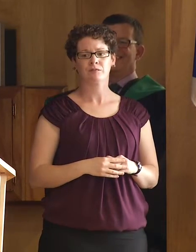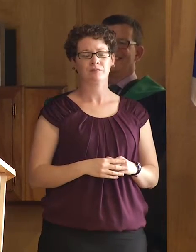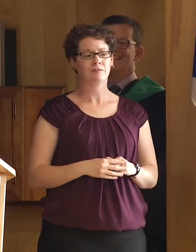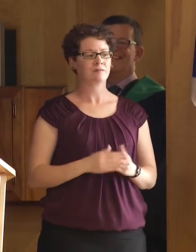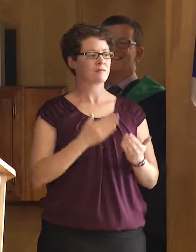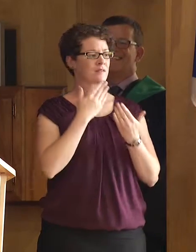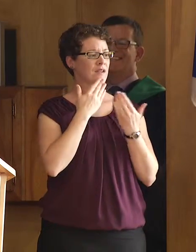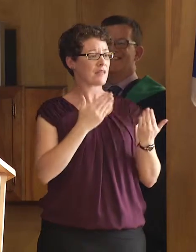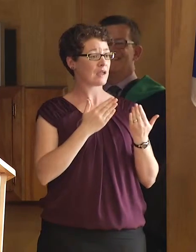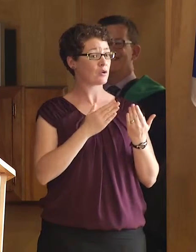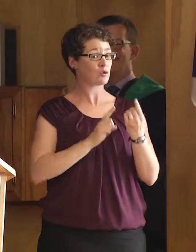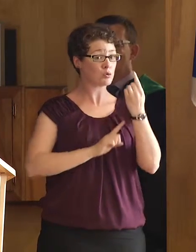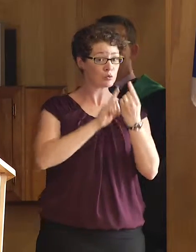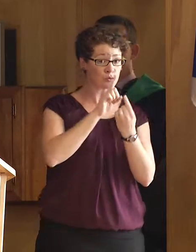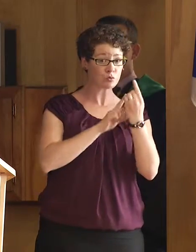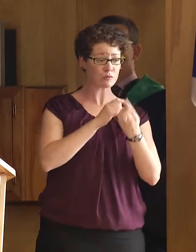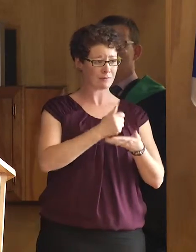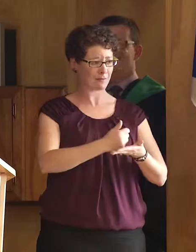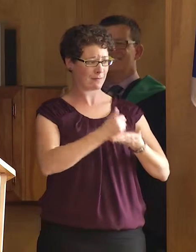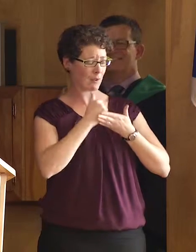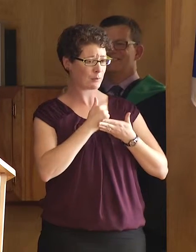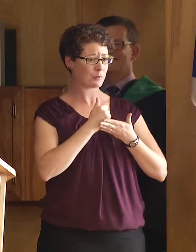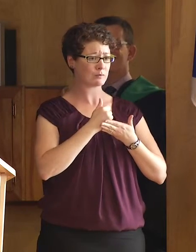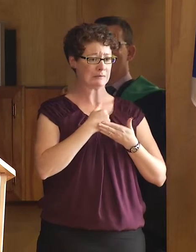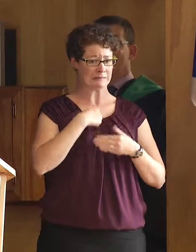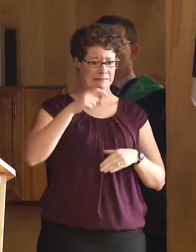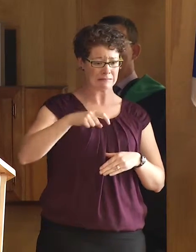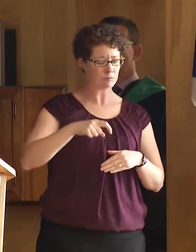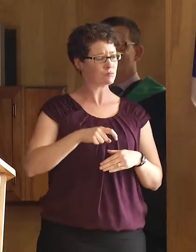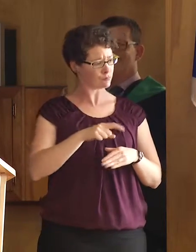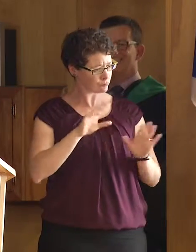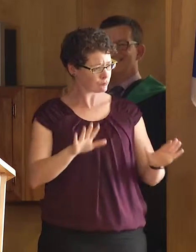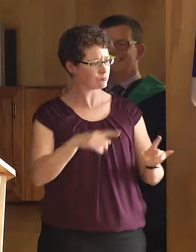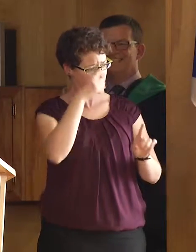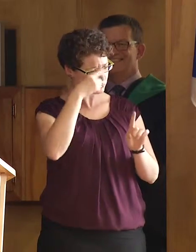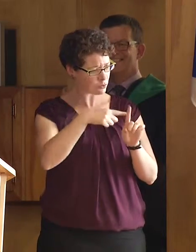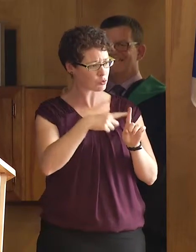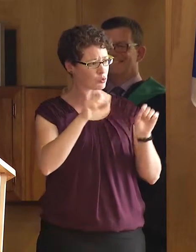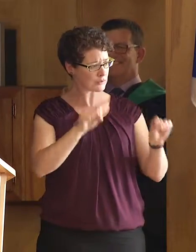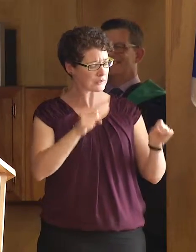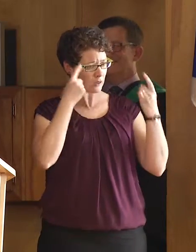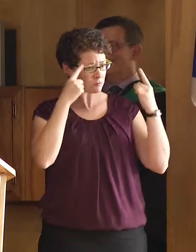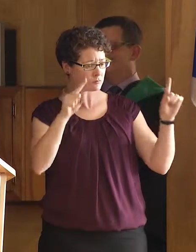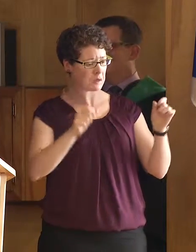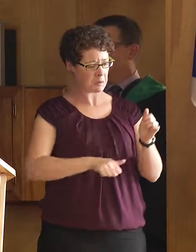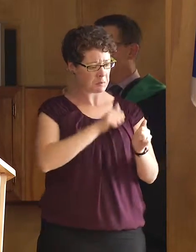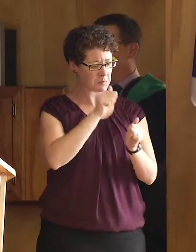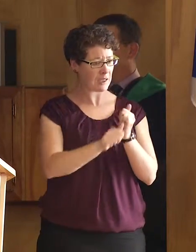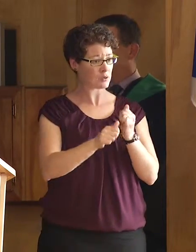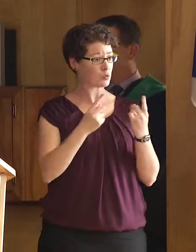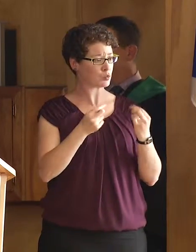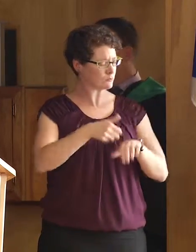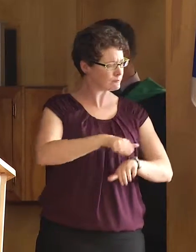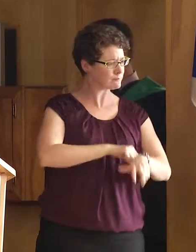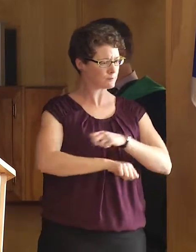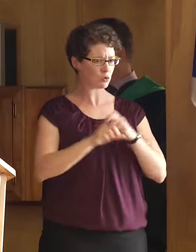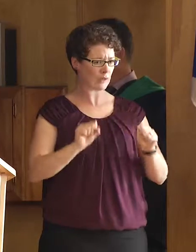Thank you tutors who were there in our time of need to reassure us that we can do it, that passing is just a matter of applying ourselves.